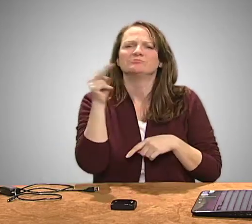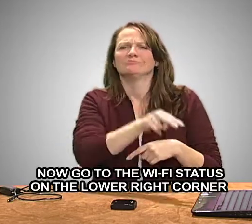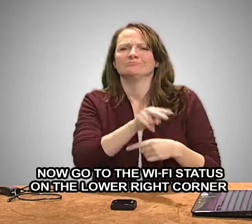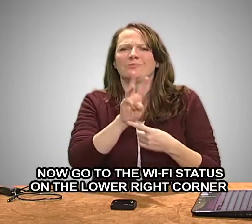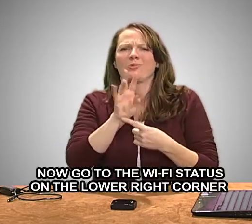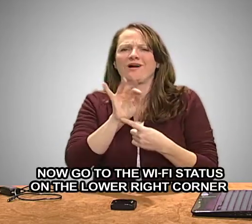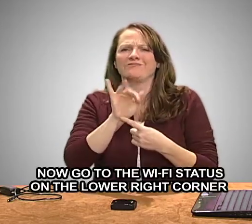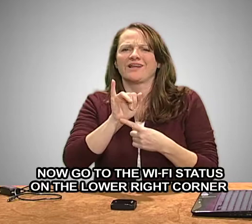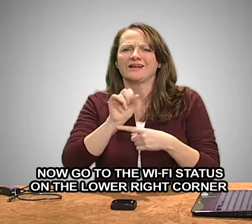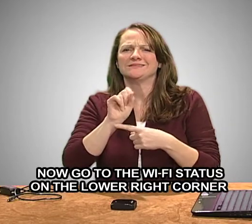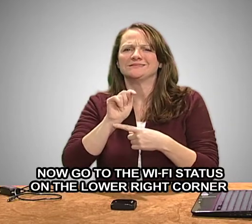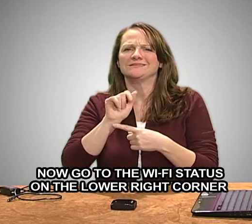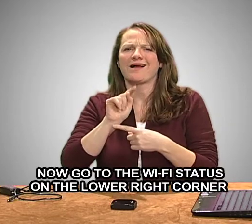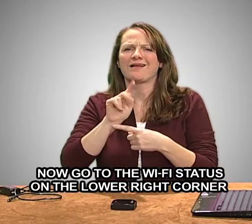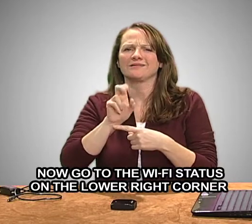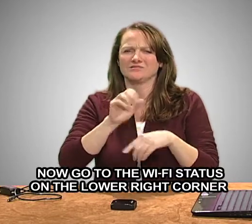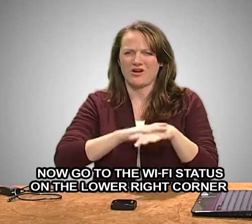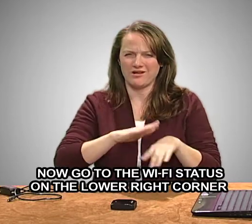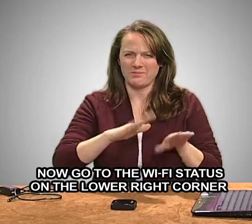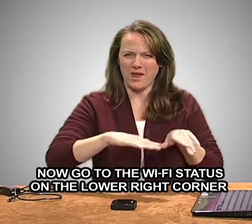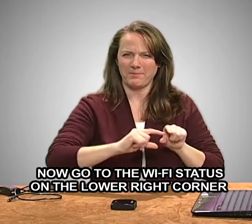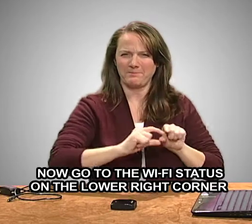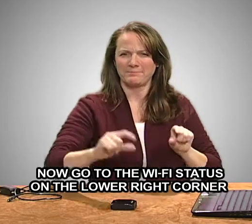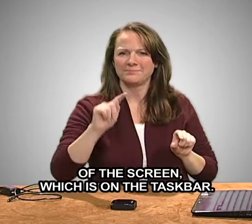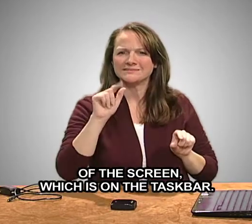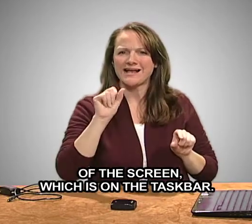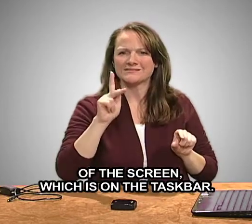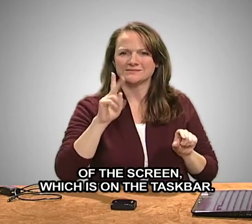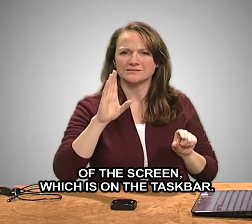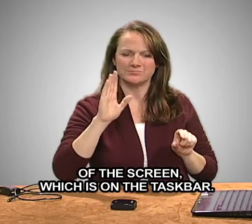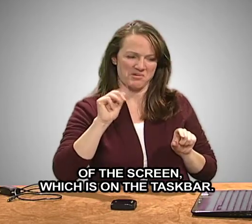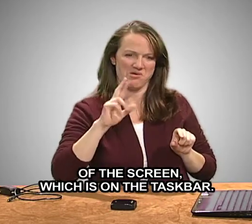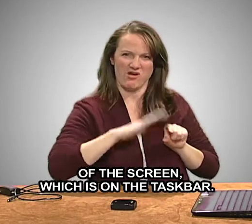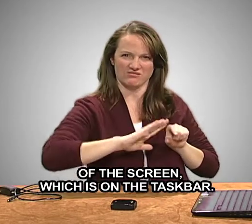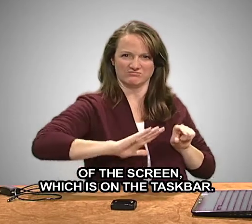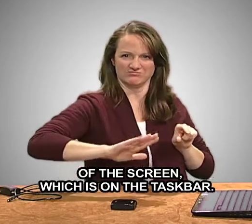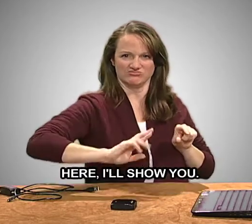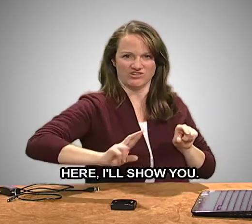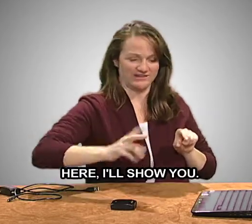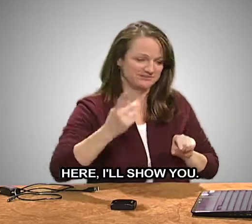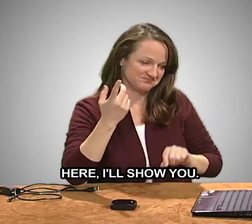Now go to the Wi-Fi status on the lower right corner of the screen, which is on the task bar. Here I'll show you.